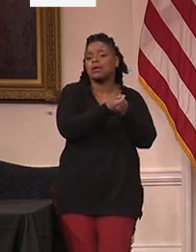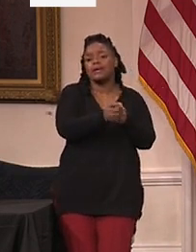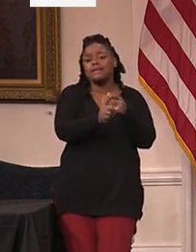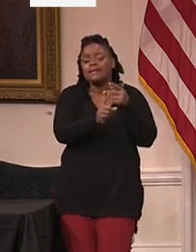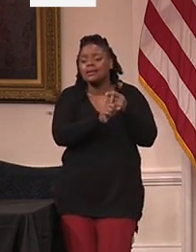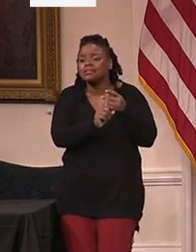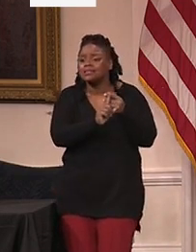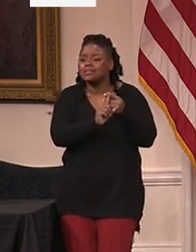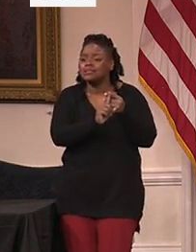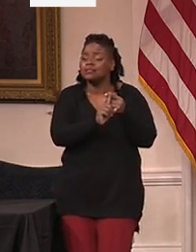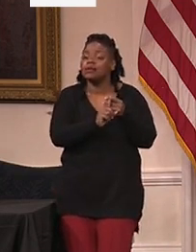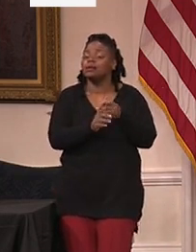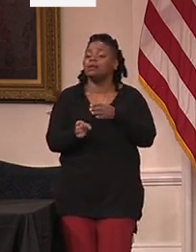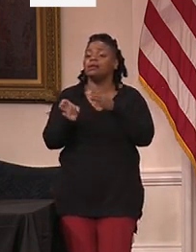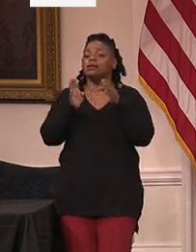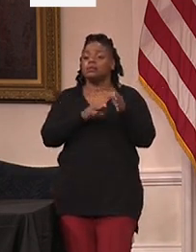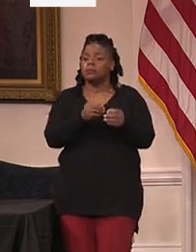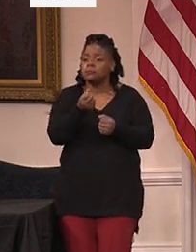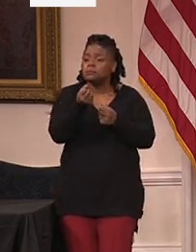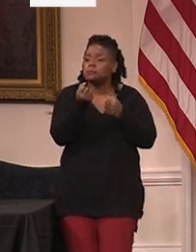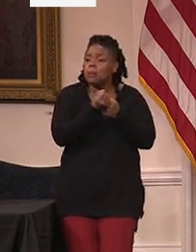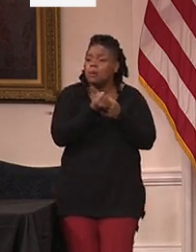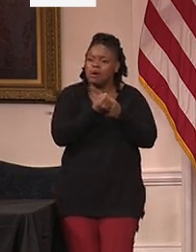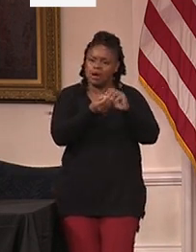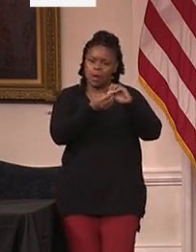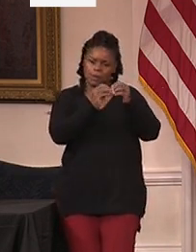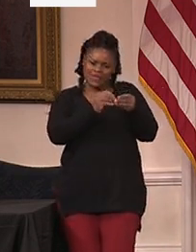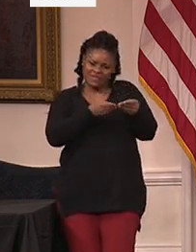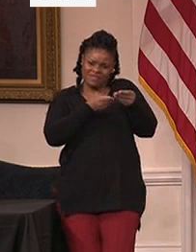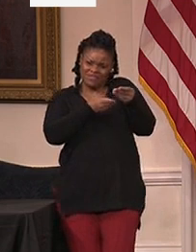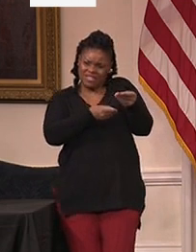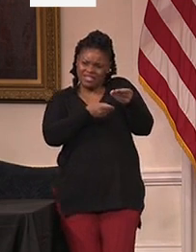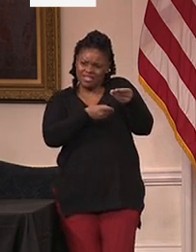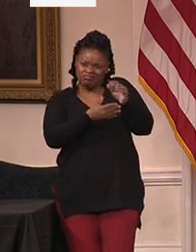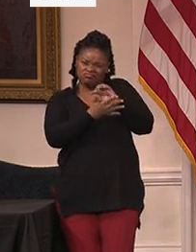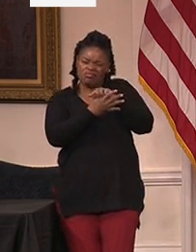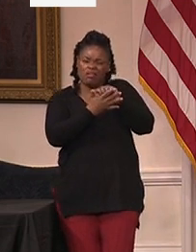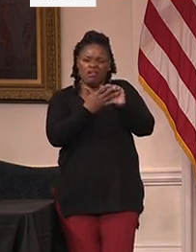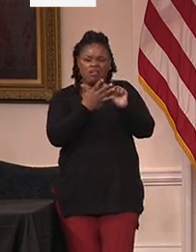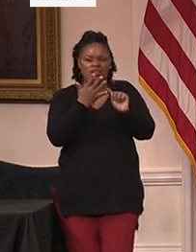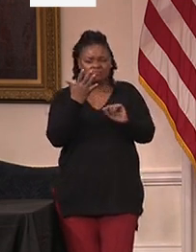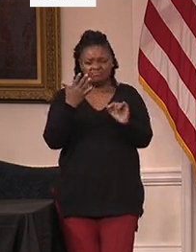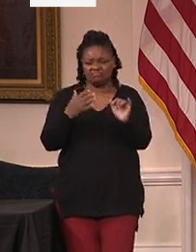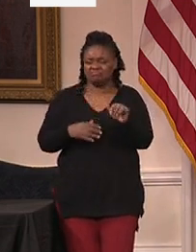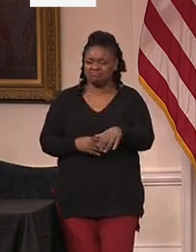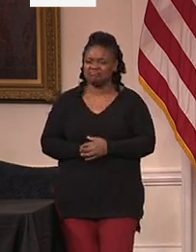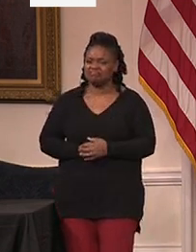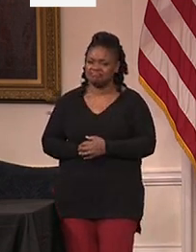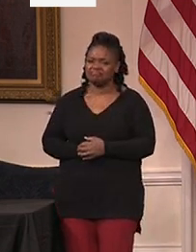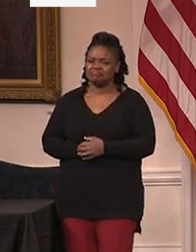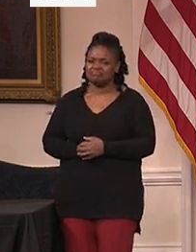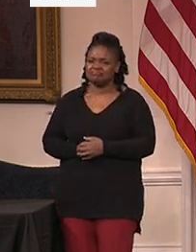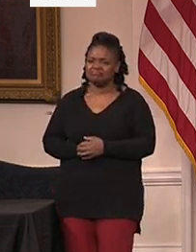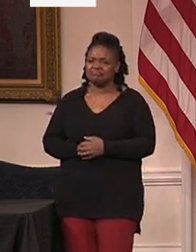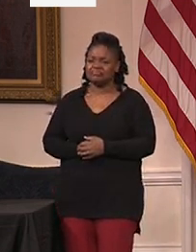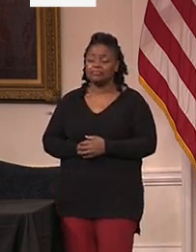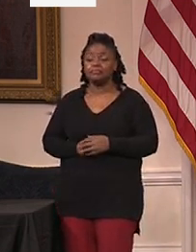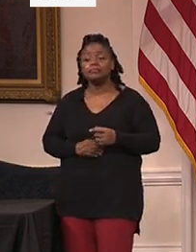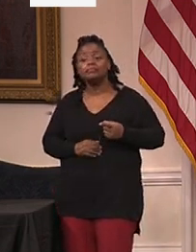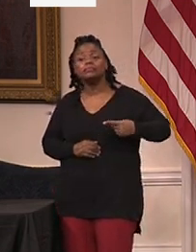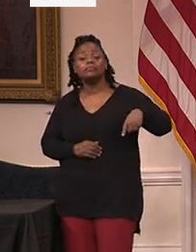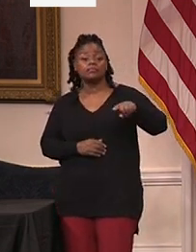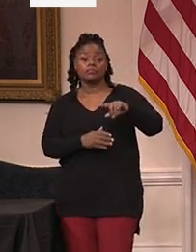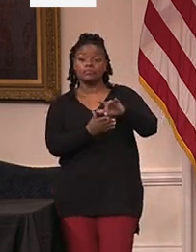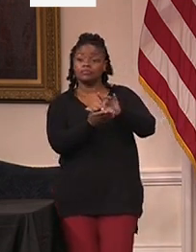data center analysis and logistics, logistical support. Our medical medical military medical